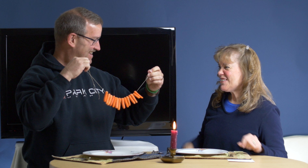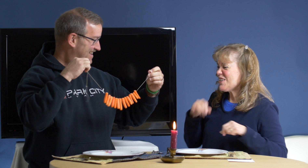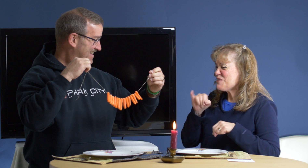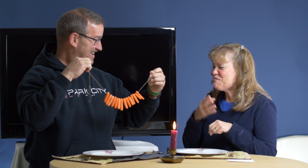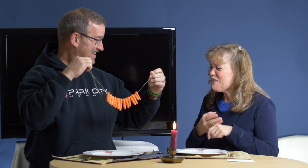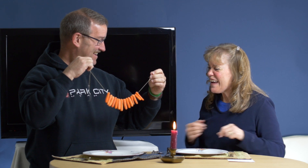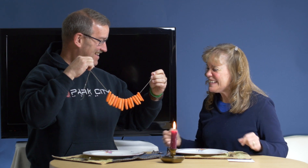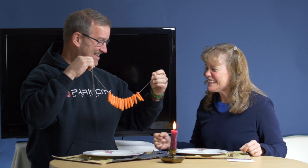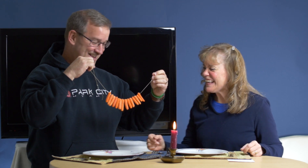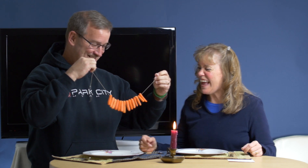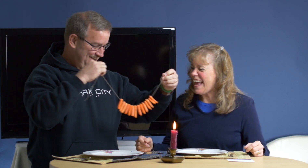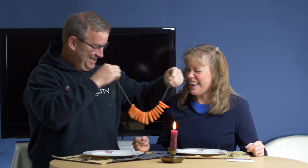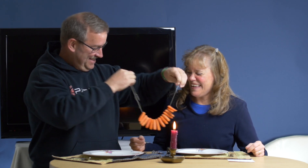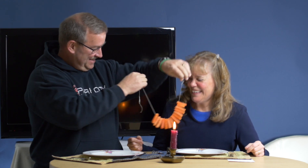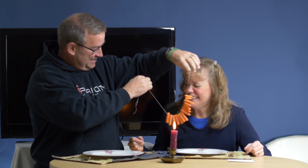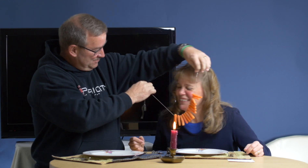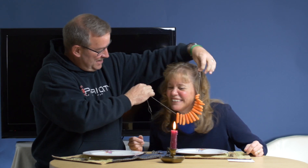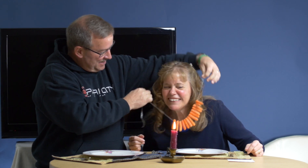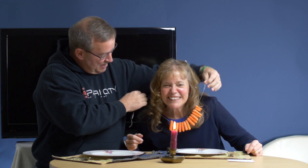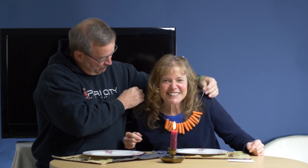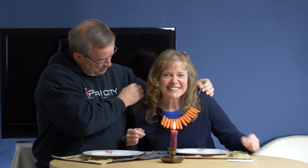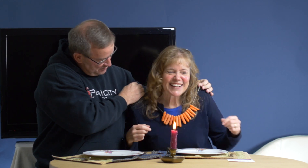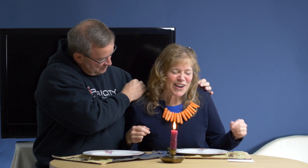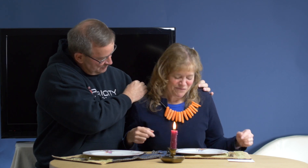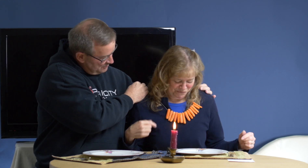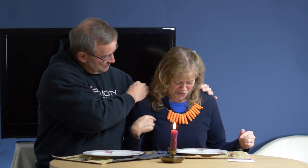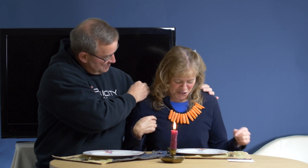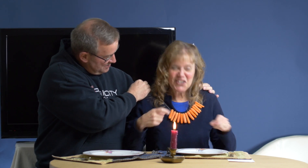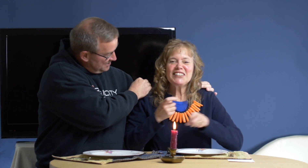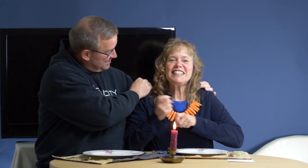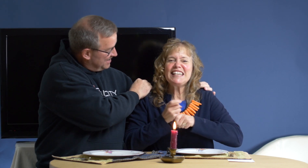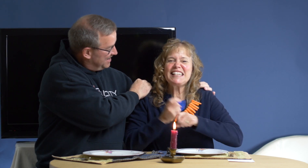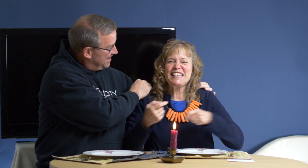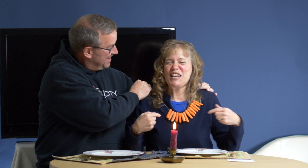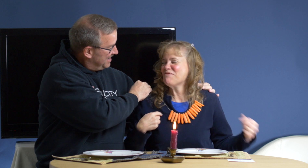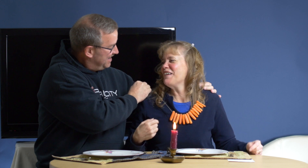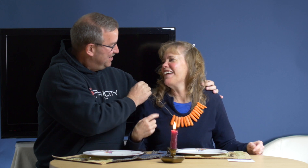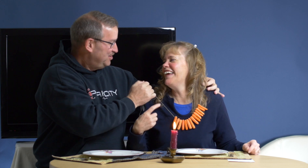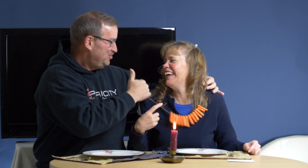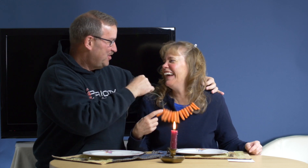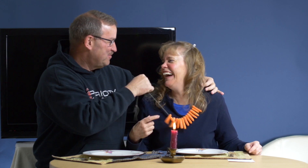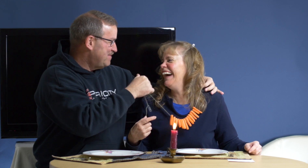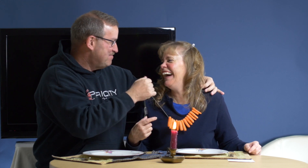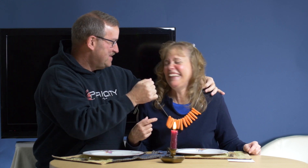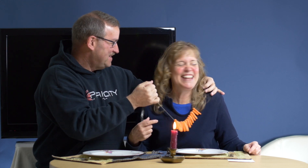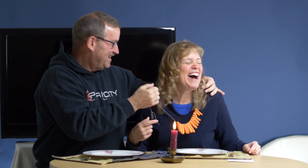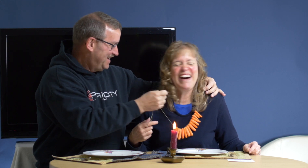Jim Breslin. This is what I got for you. Don't. You're teasing me. You don't remember? No.